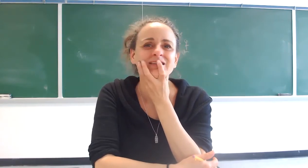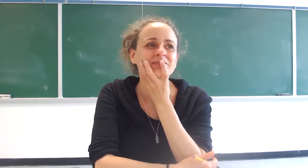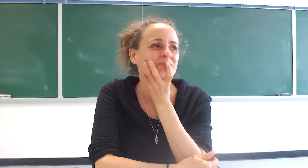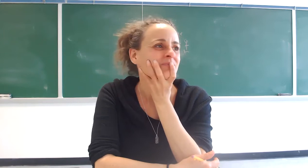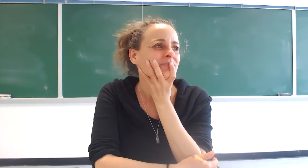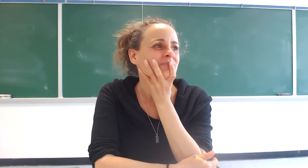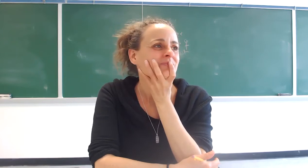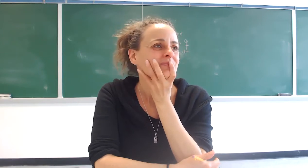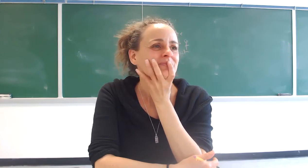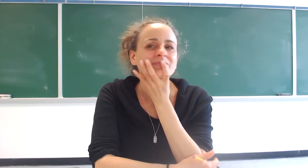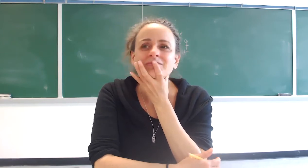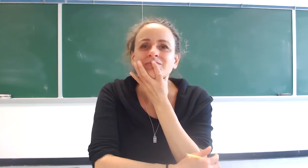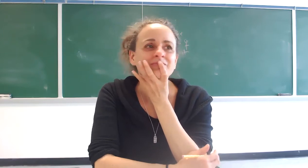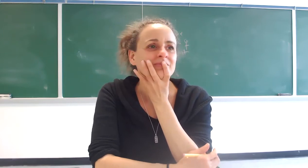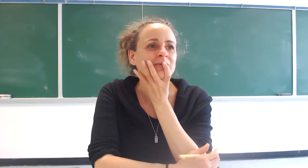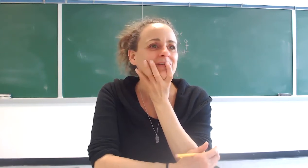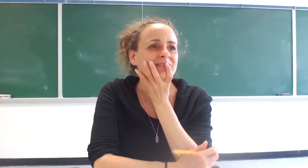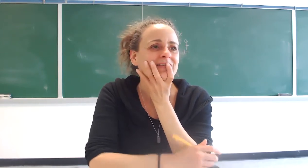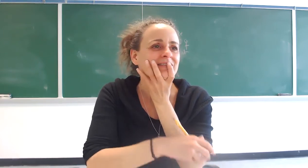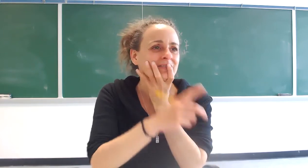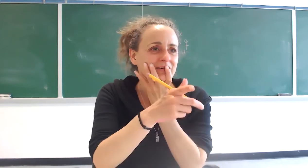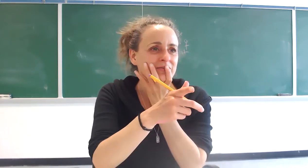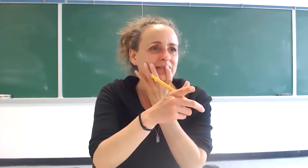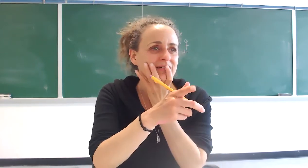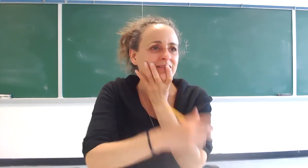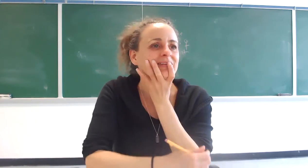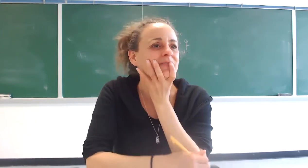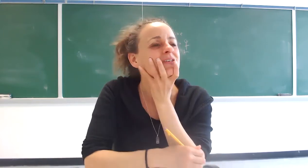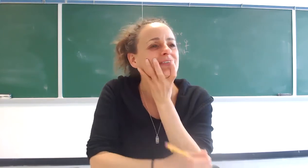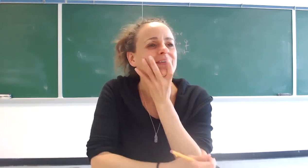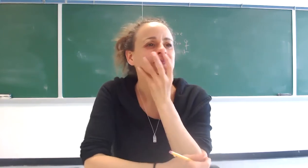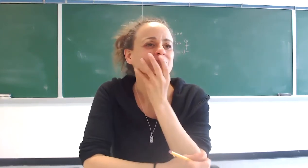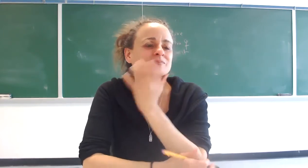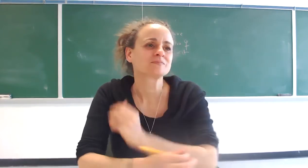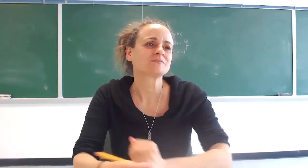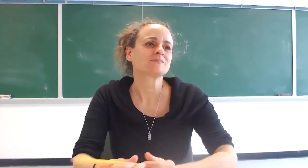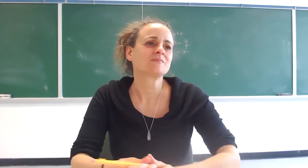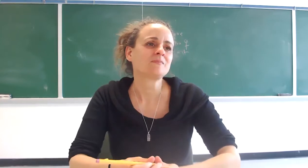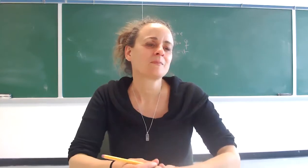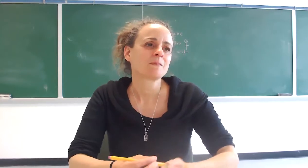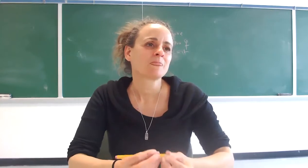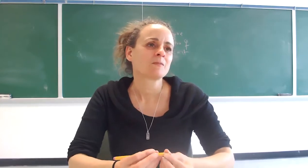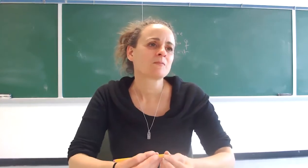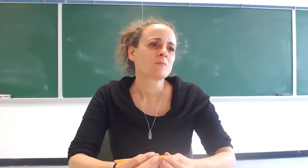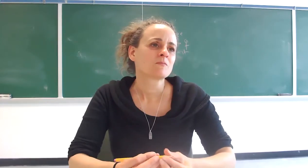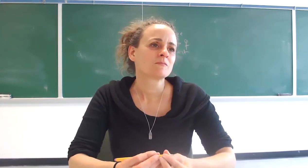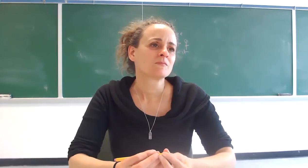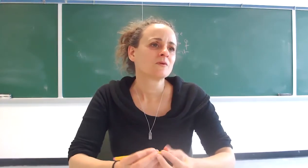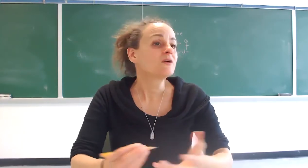why do you say that is that you said that okay yeah why do you say that your spirit doesn't never dies okay